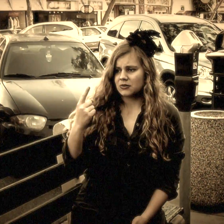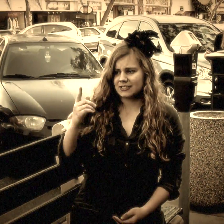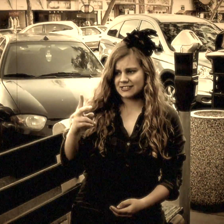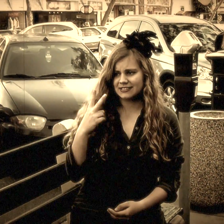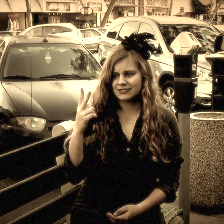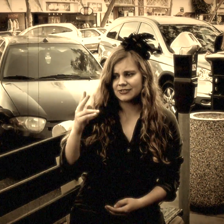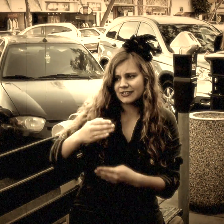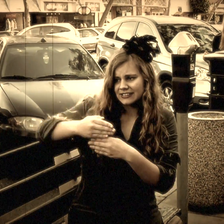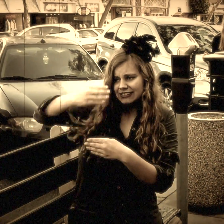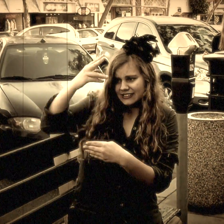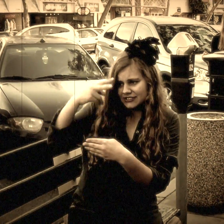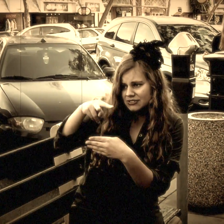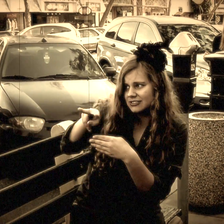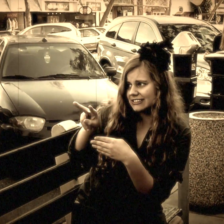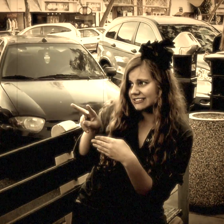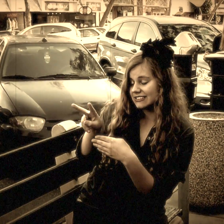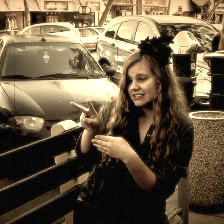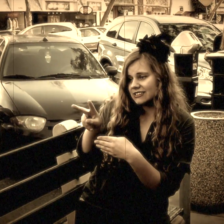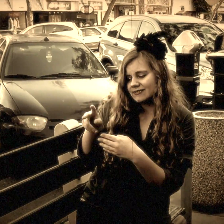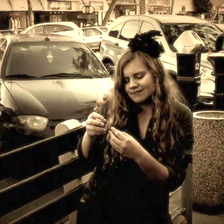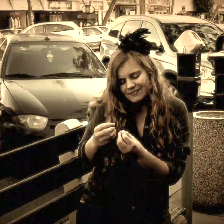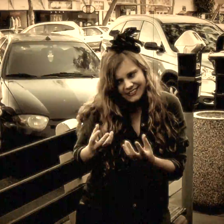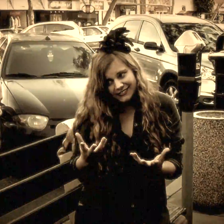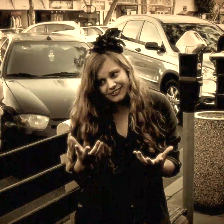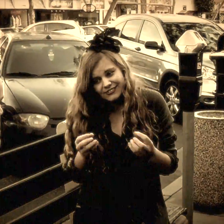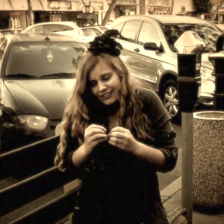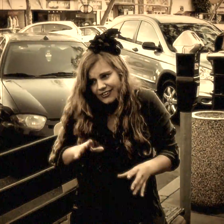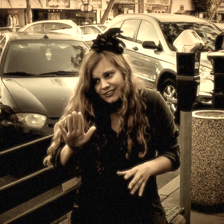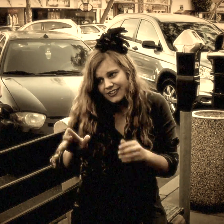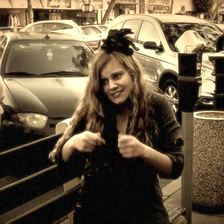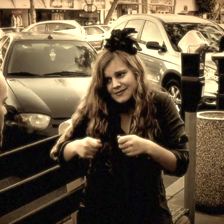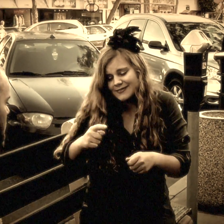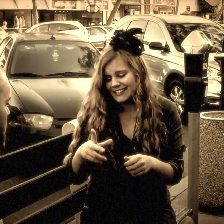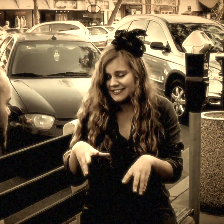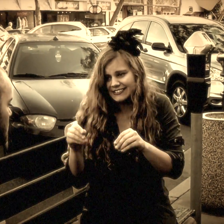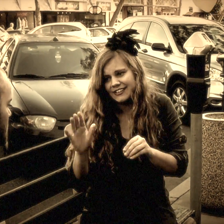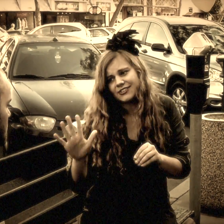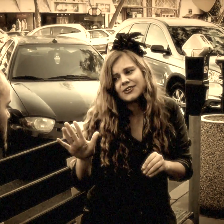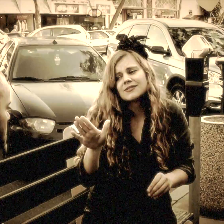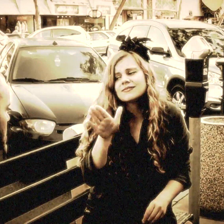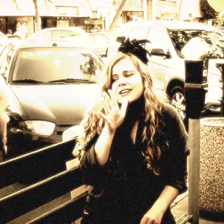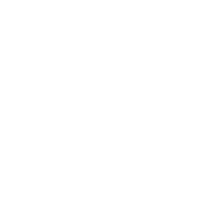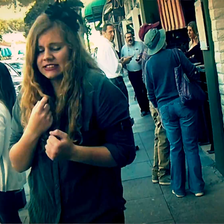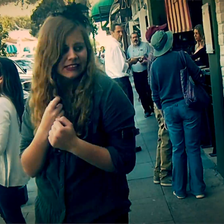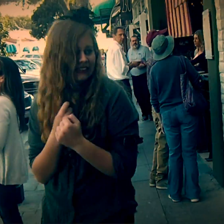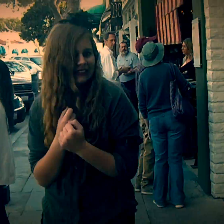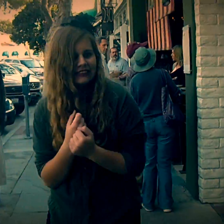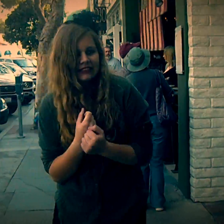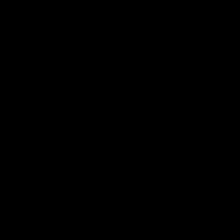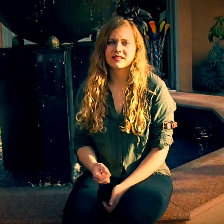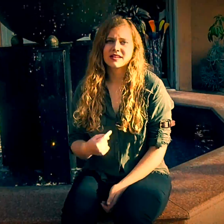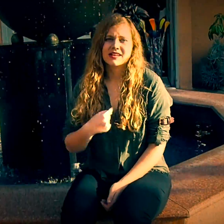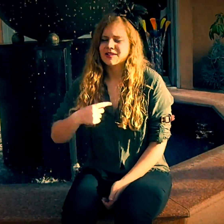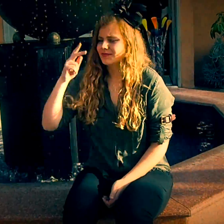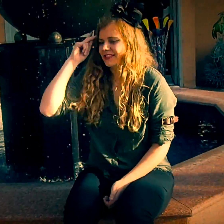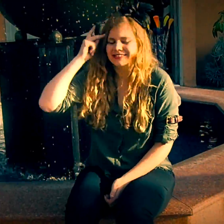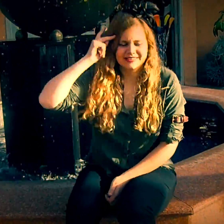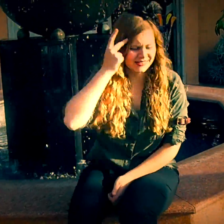see, you're looking out your window After all, you lost your plan, you left your mom Now, every single crack,